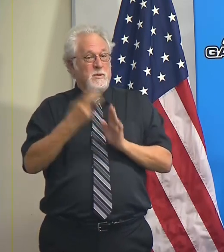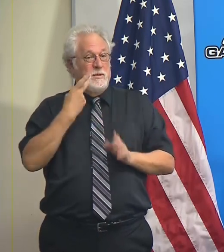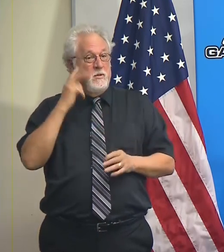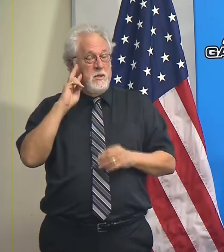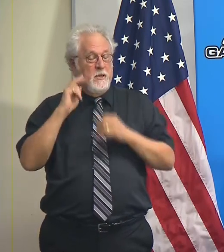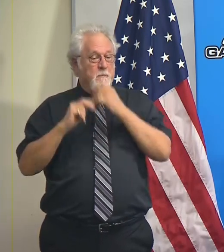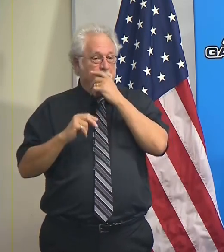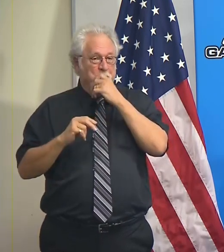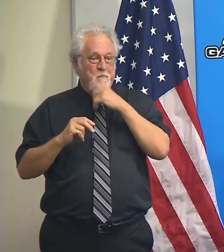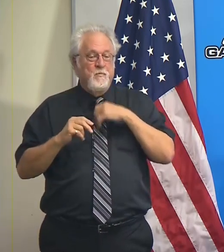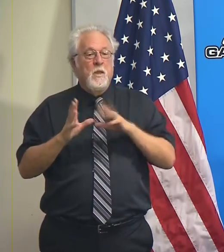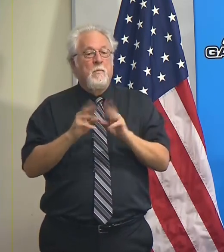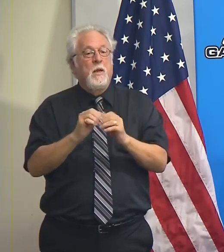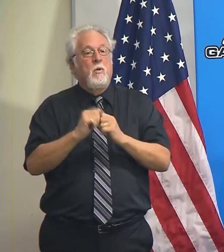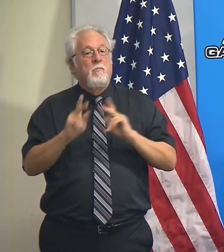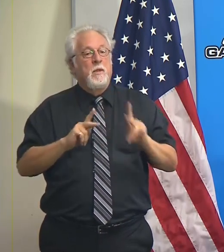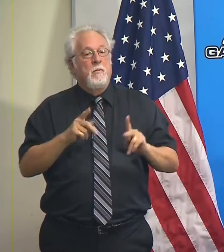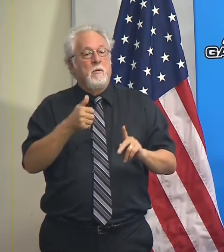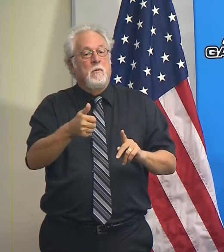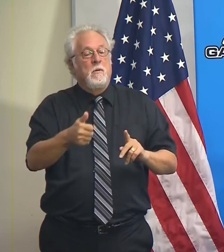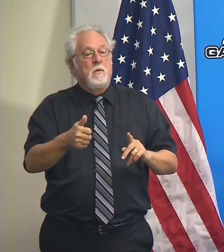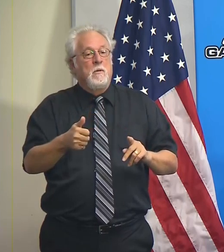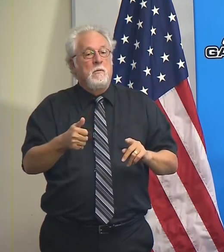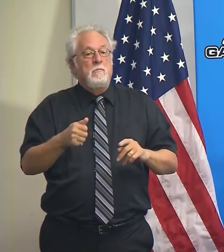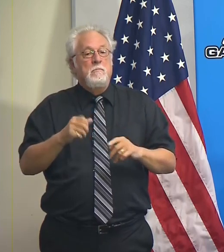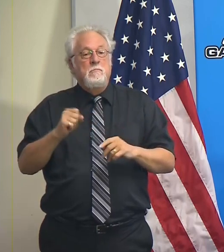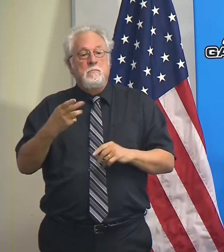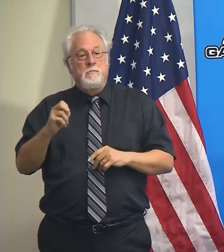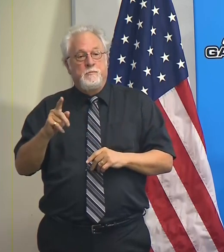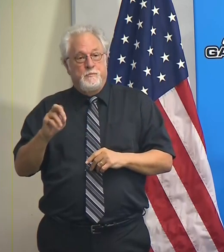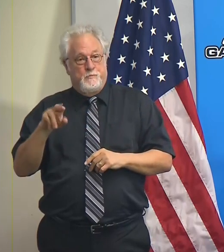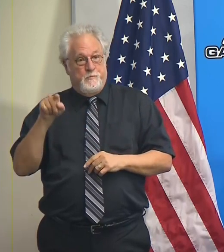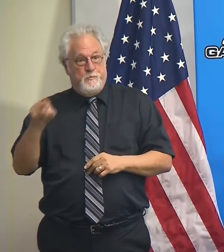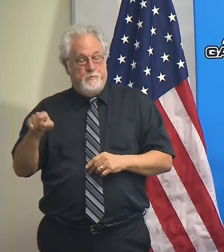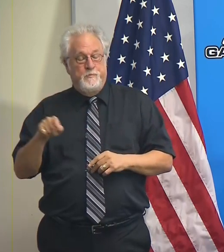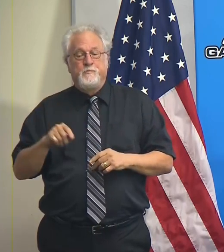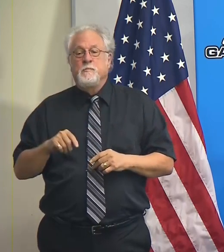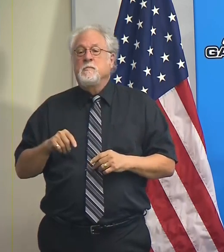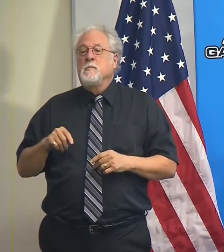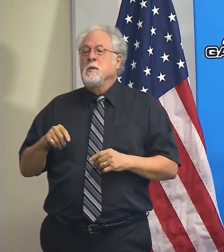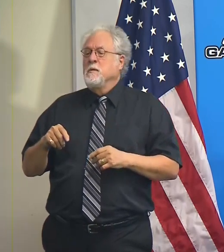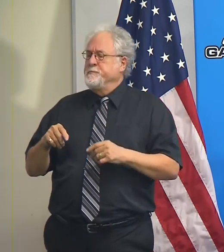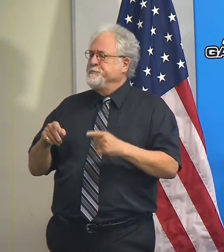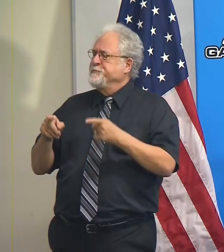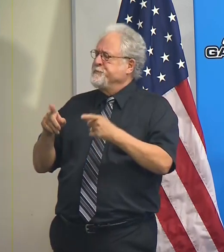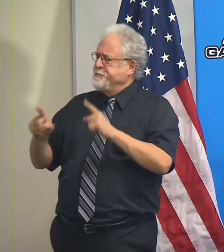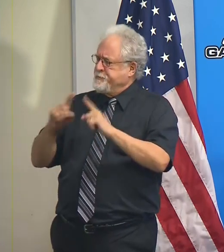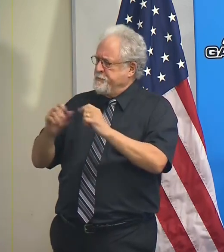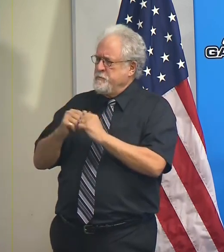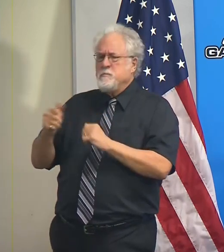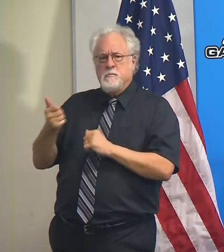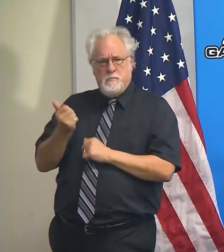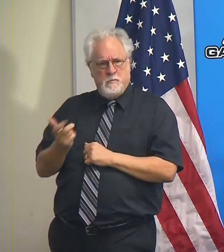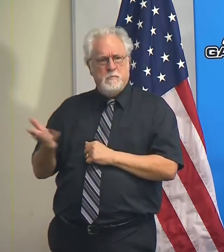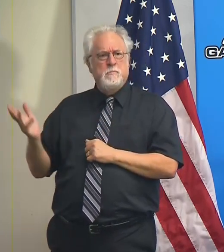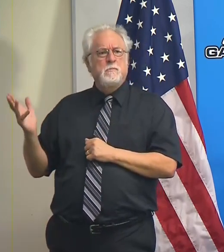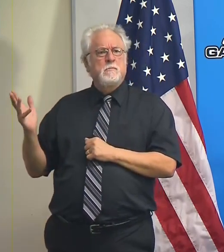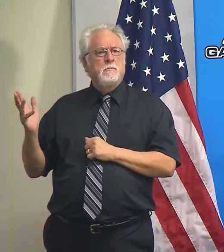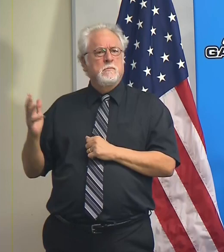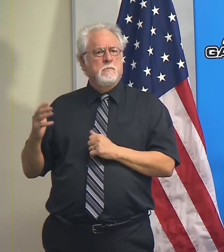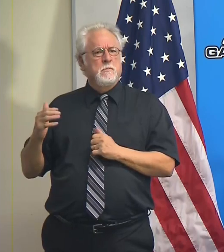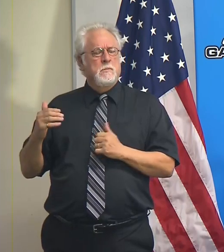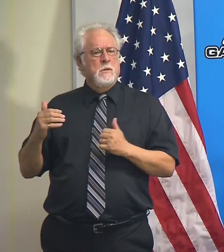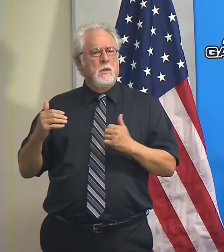day, meeting with the people who've been sheltering there, I was able to talk with a number of